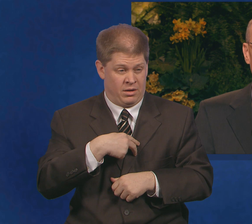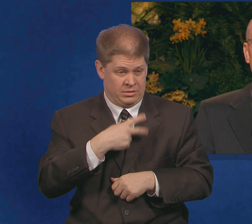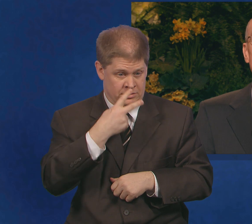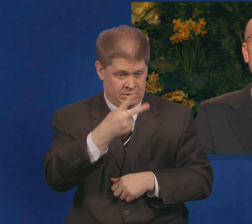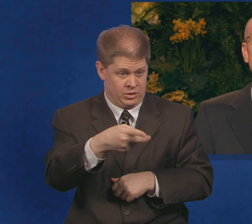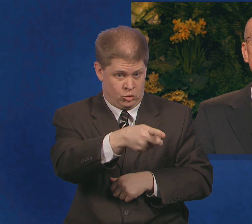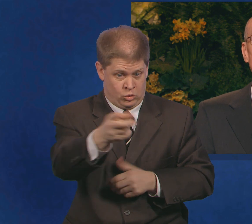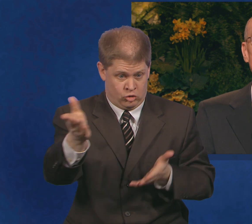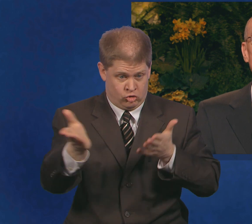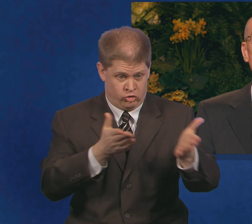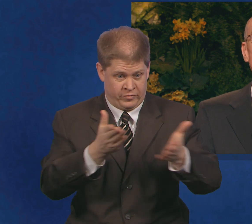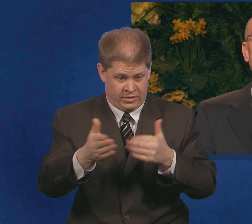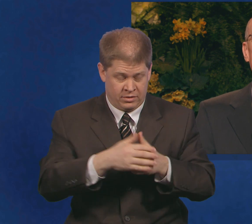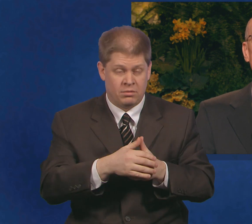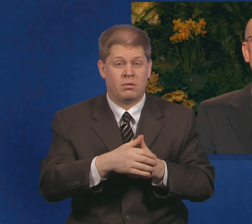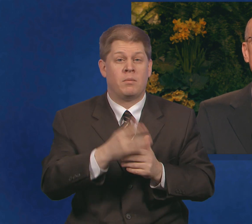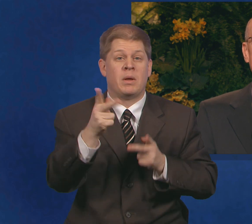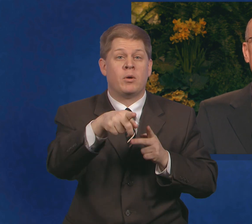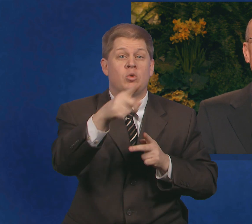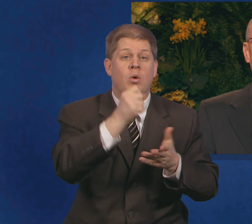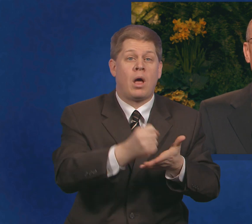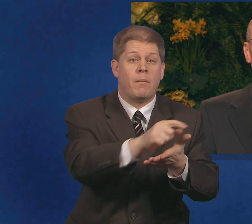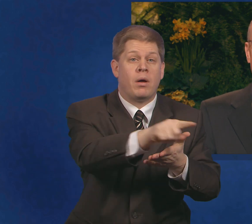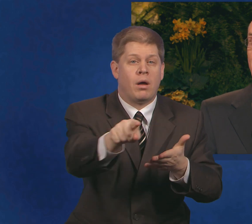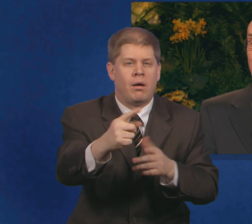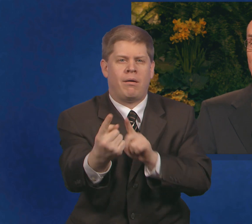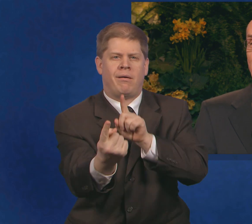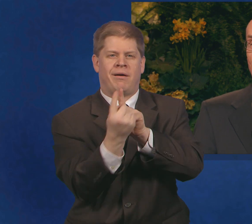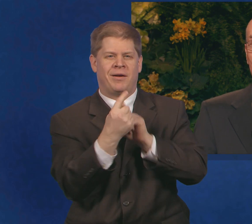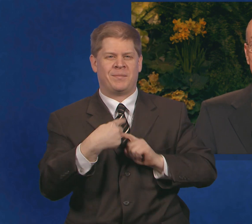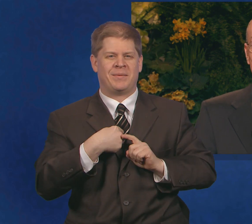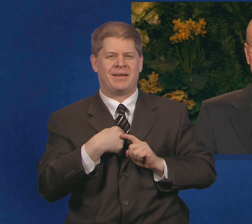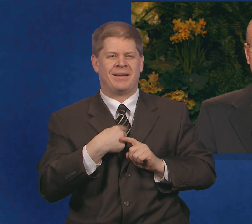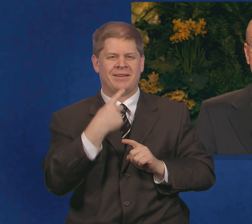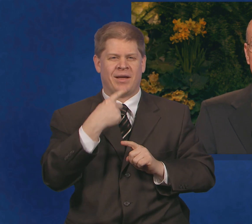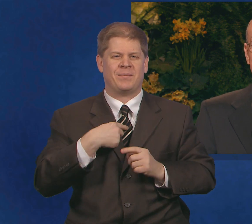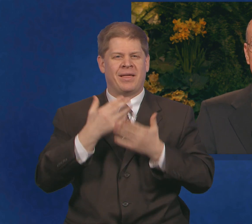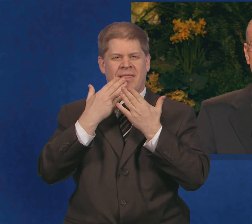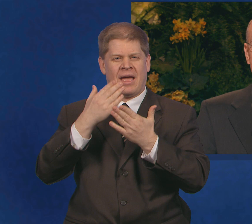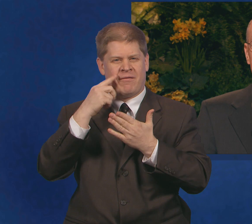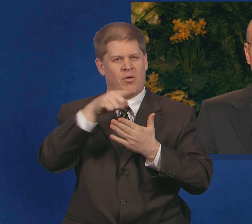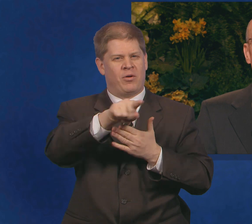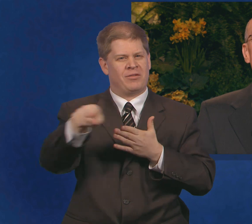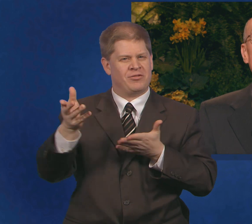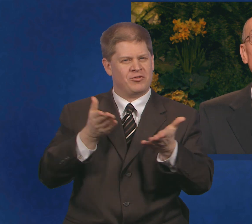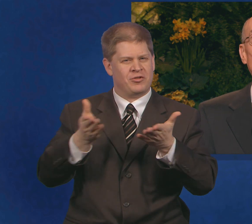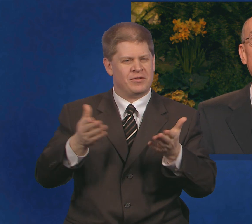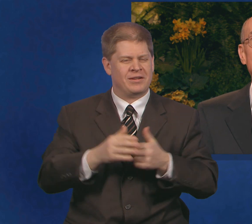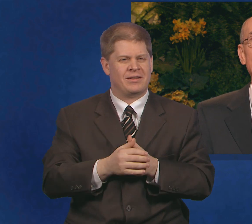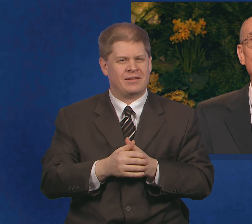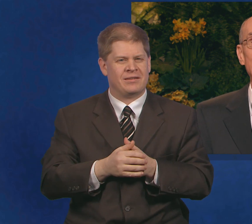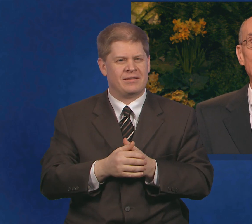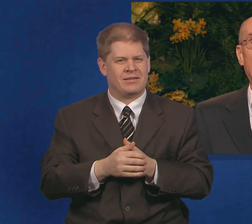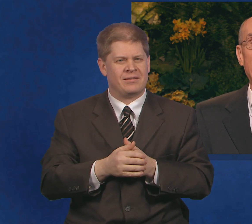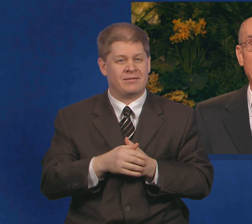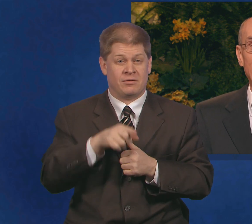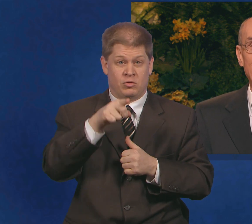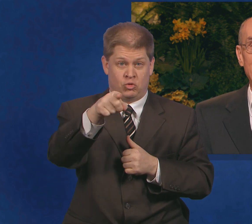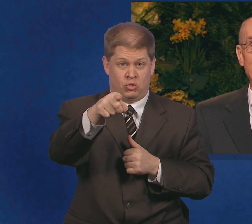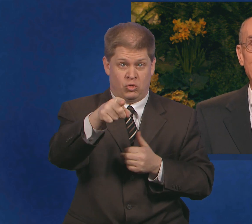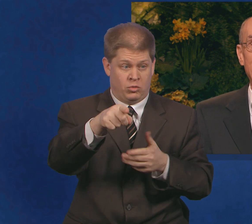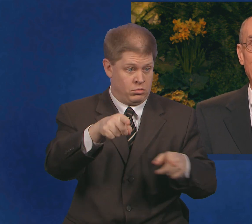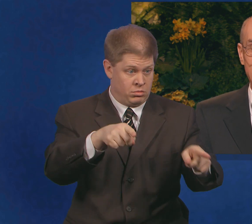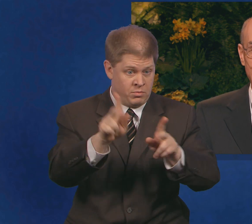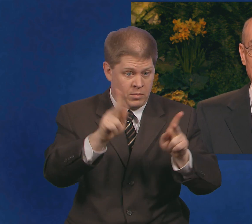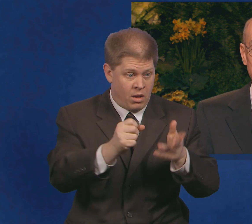of the thanks of the people you have helped as I have met them across the world. You found a way to lift them higher